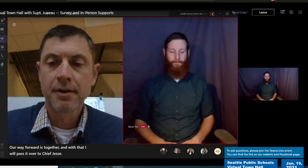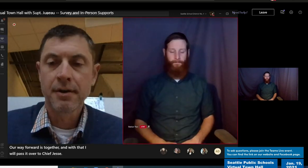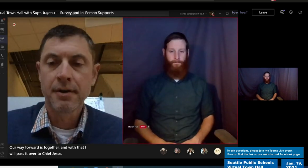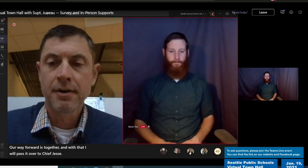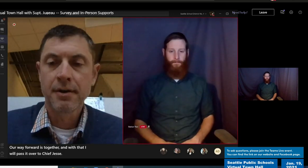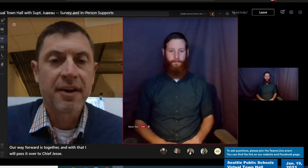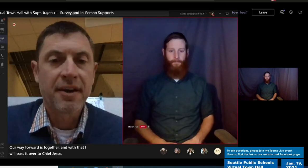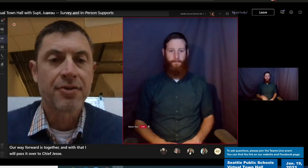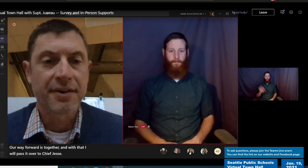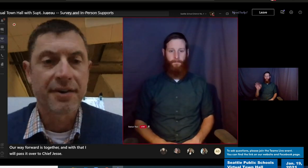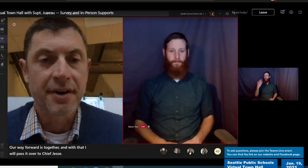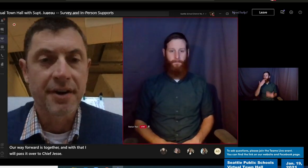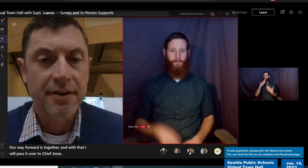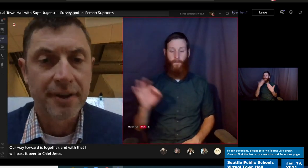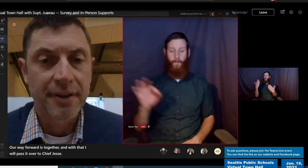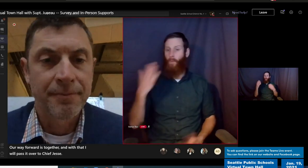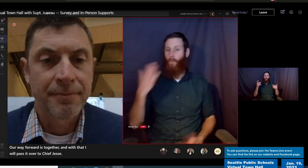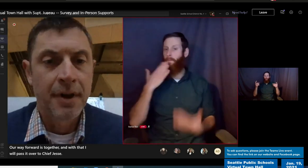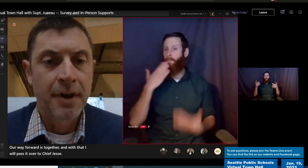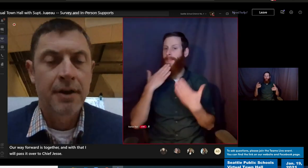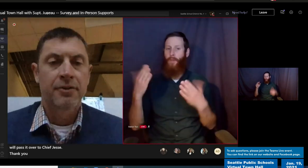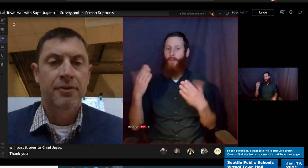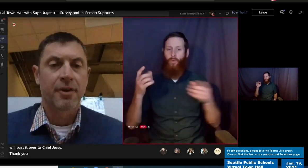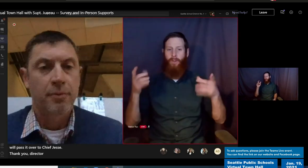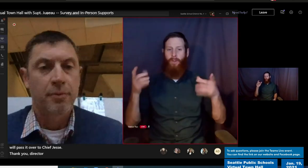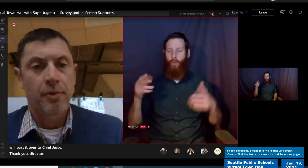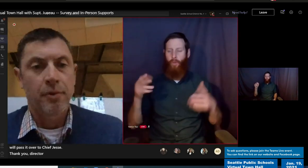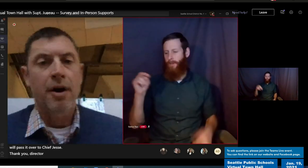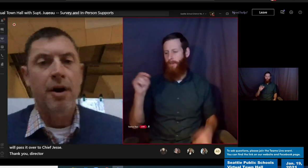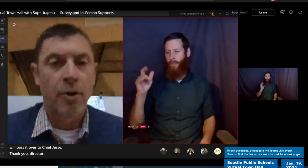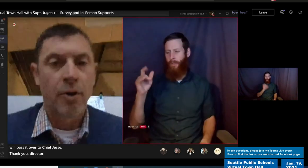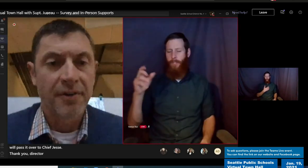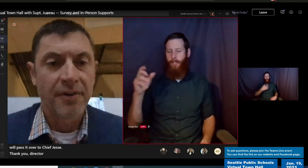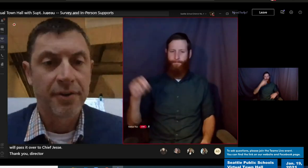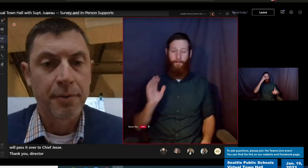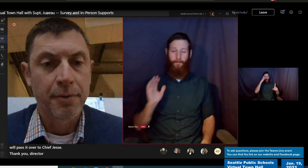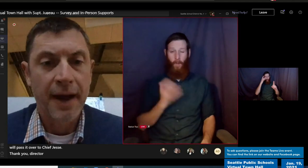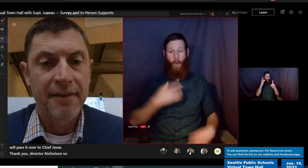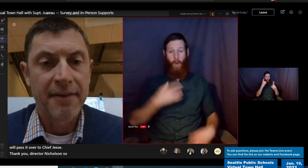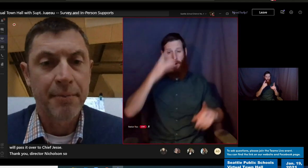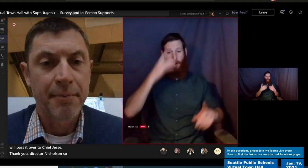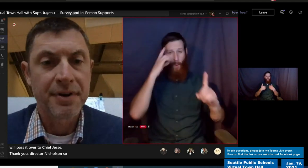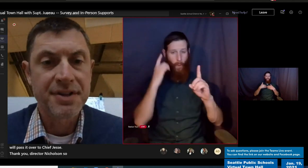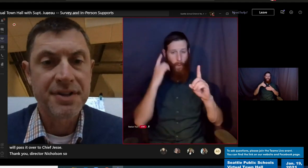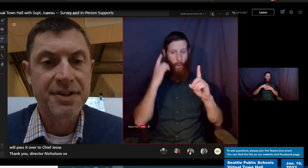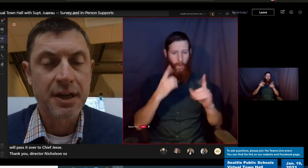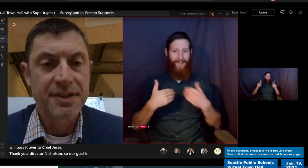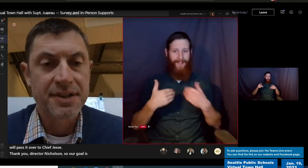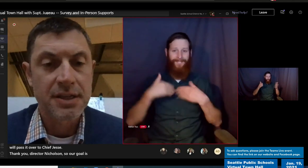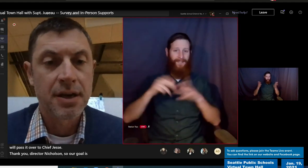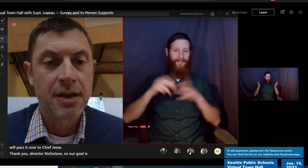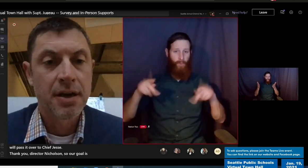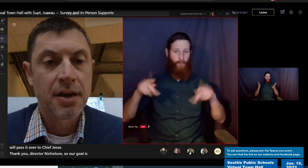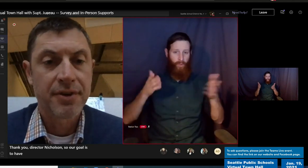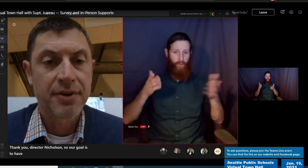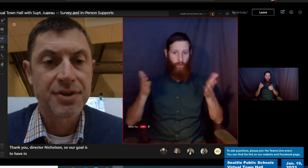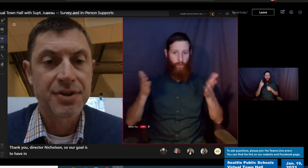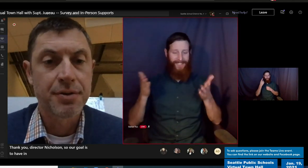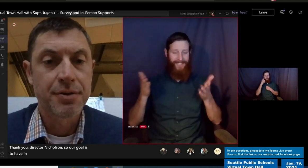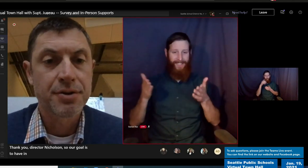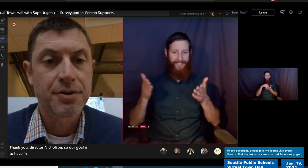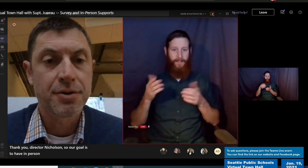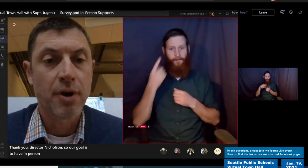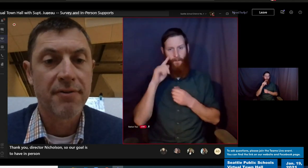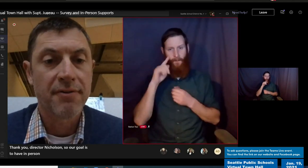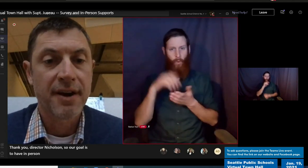Thank you, Director Nicholson. So our goal is to have in-person services for students who